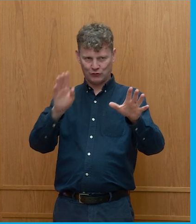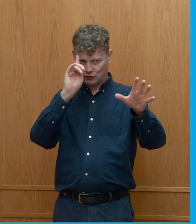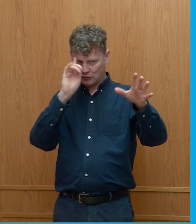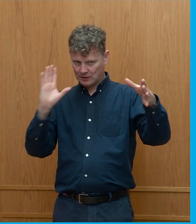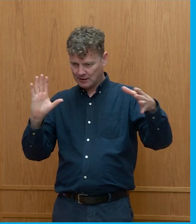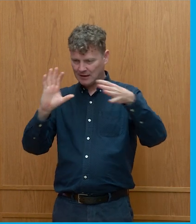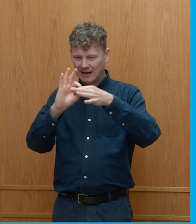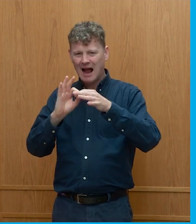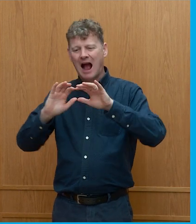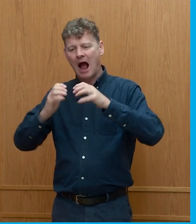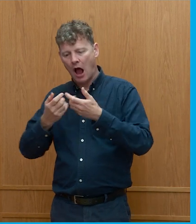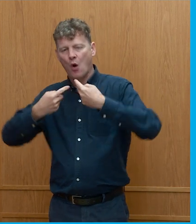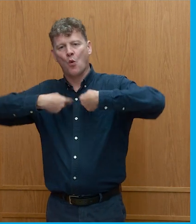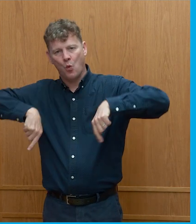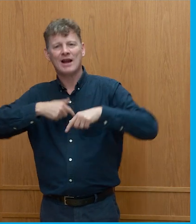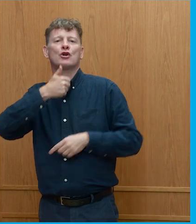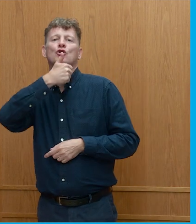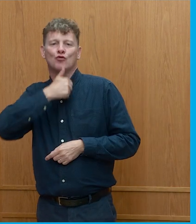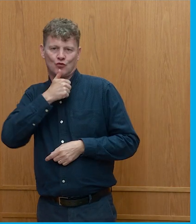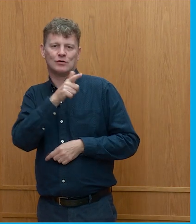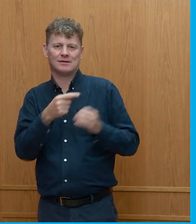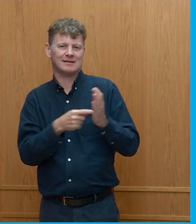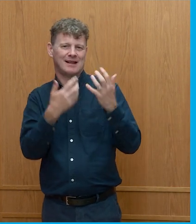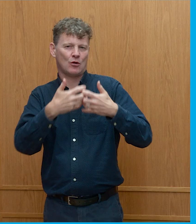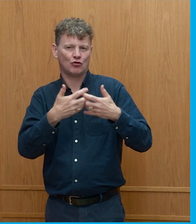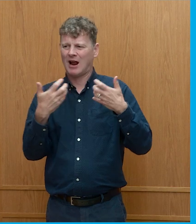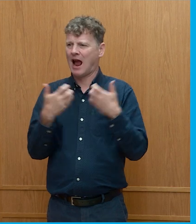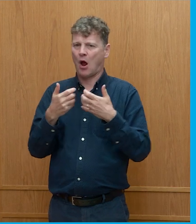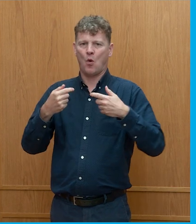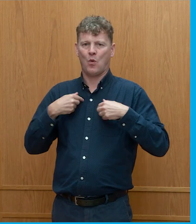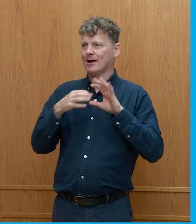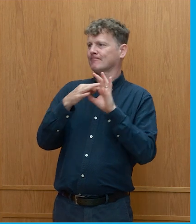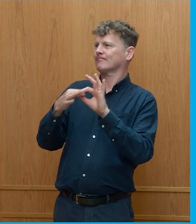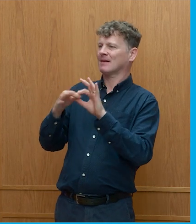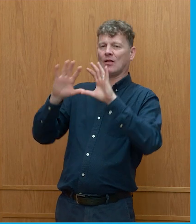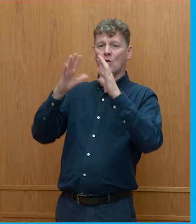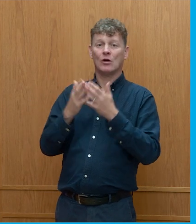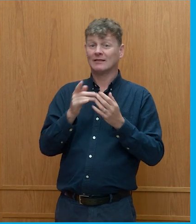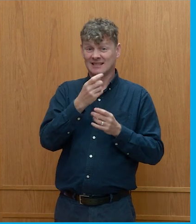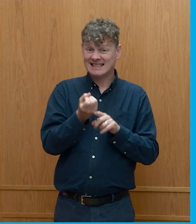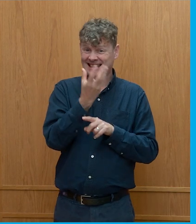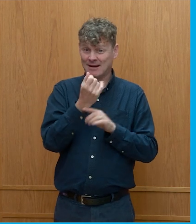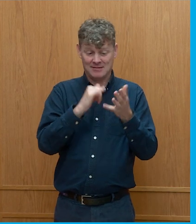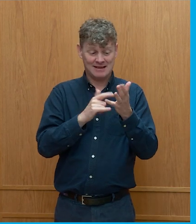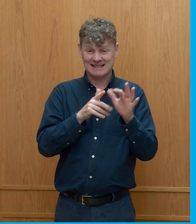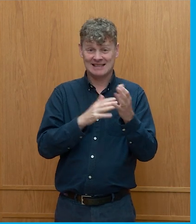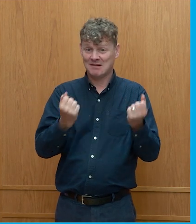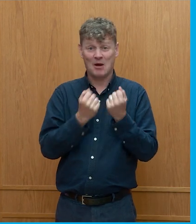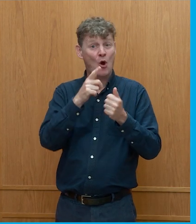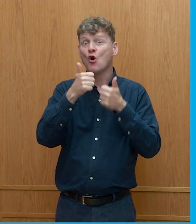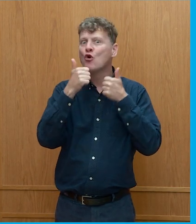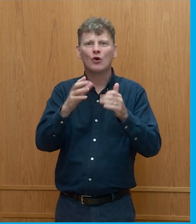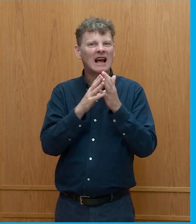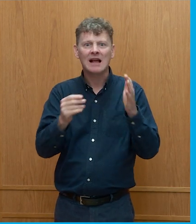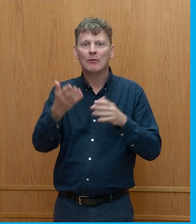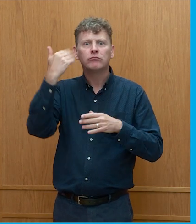use of that technology and how we relate to the world around us. know, Steam is a great example because it was the